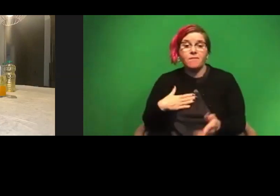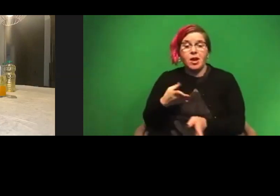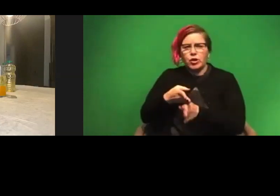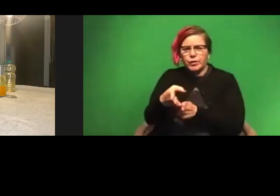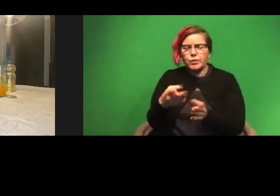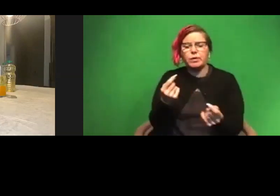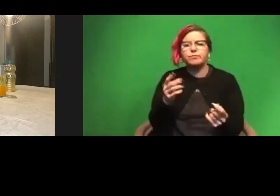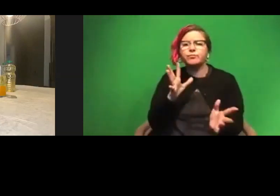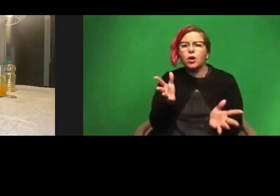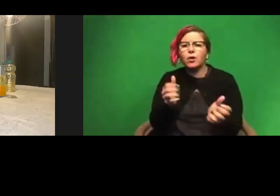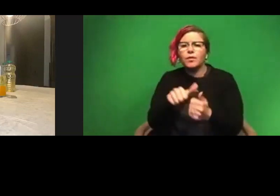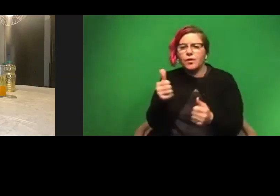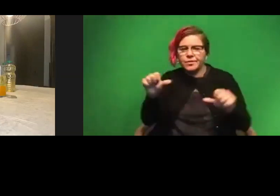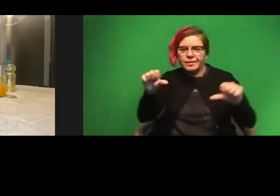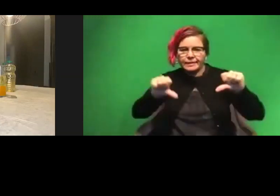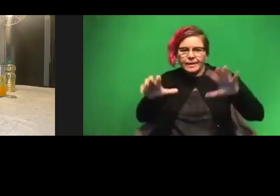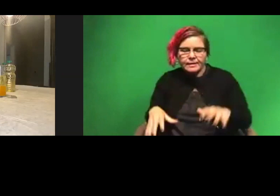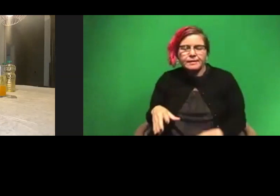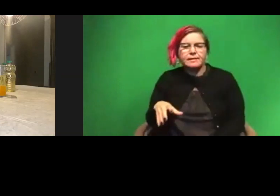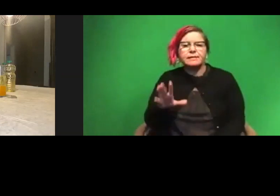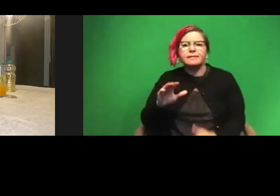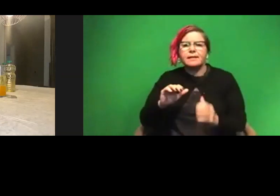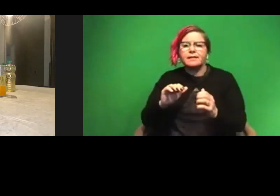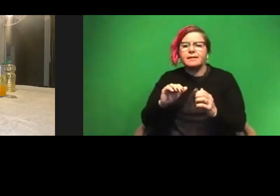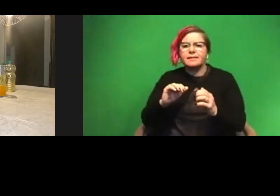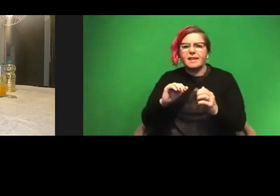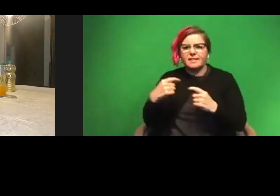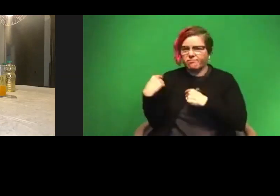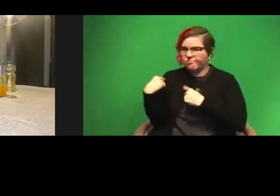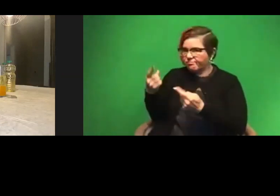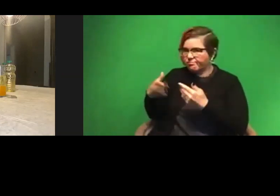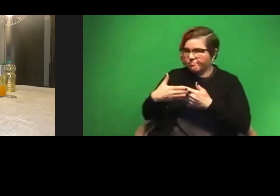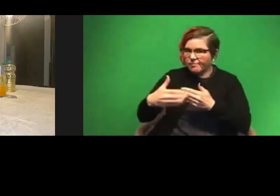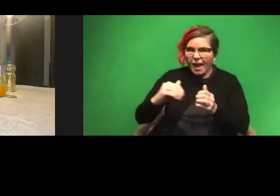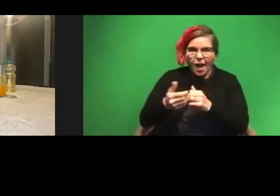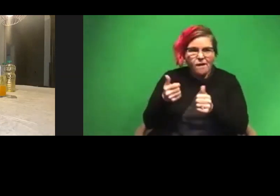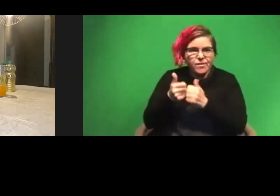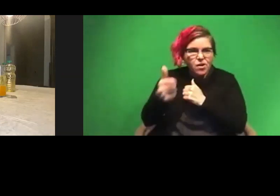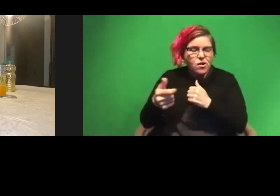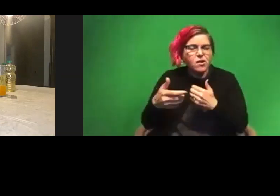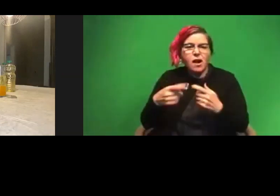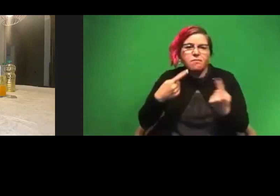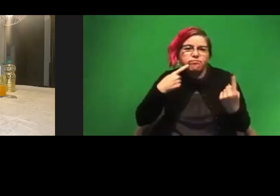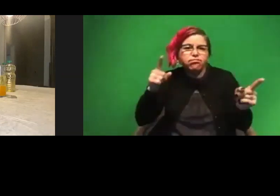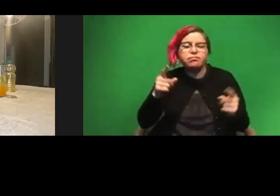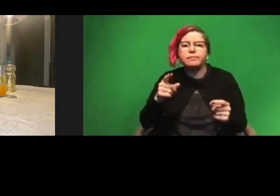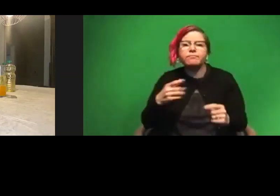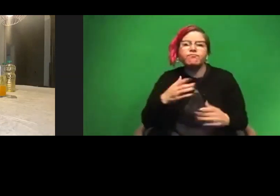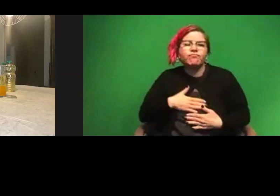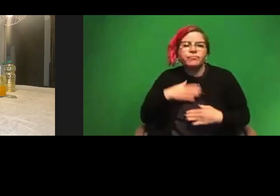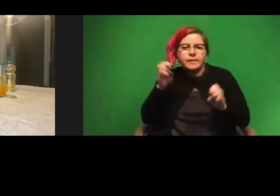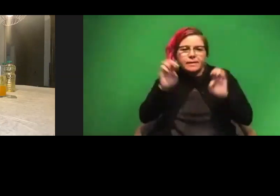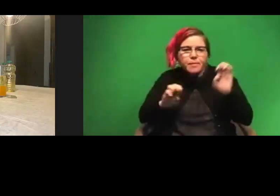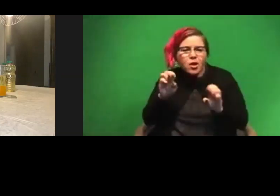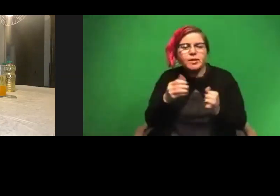talking to other scientists, seeing how far I've come. And I really liked the experiments. I really liked the things that I, the